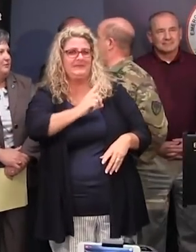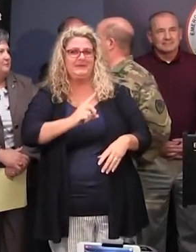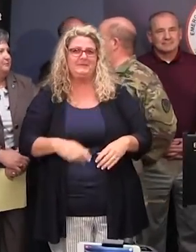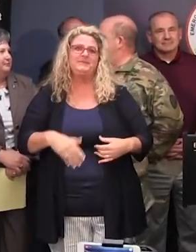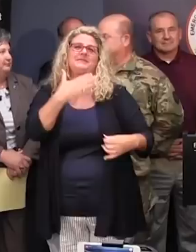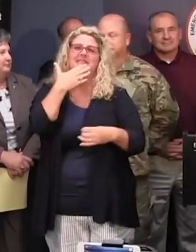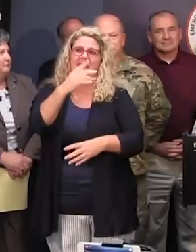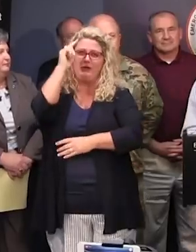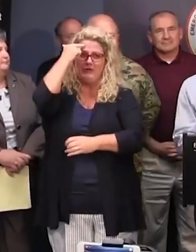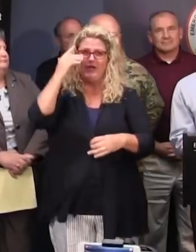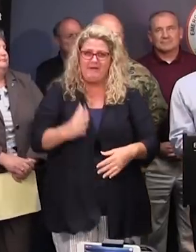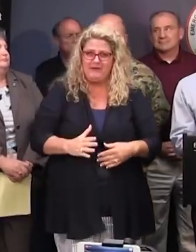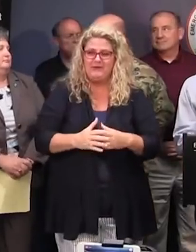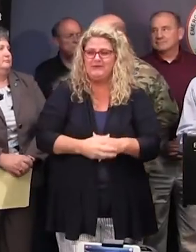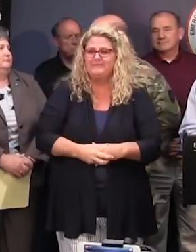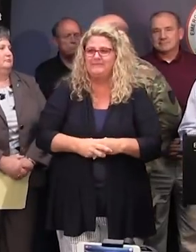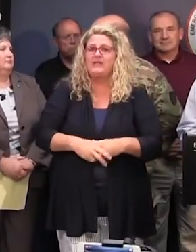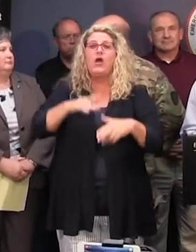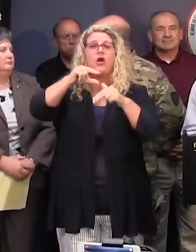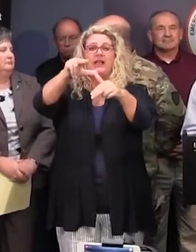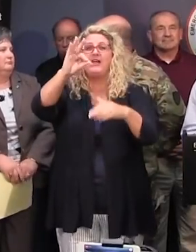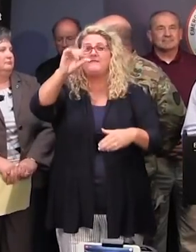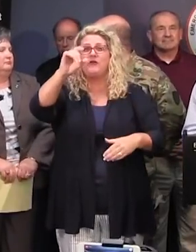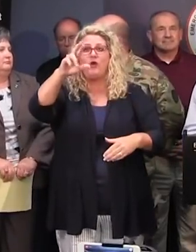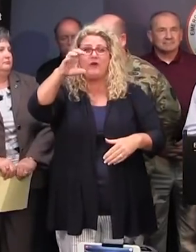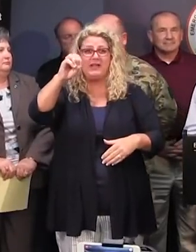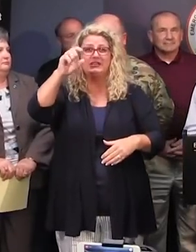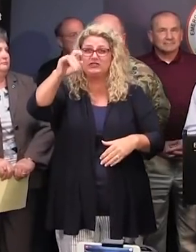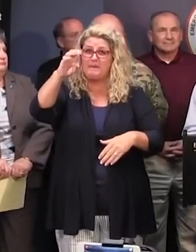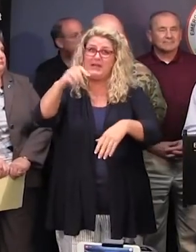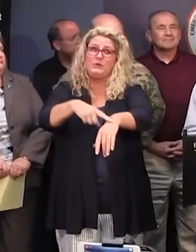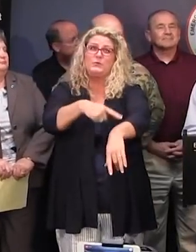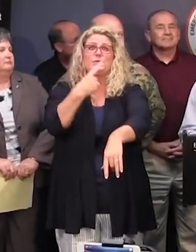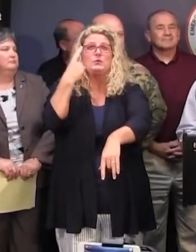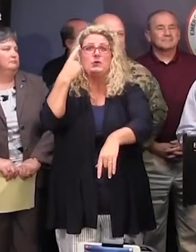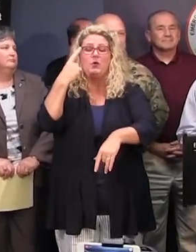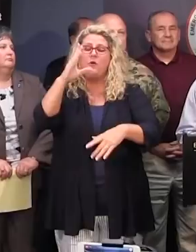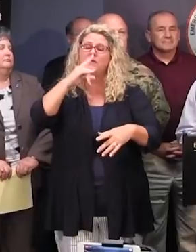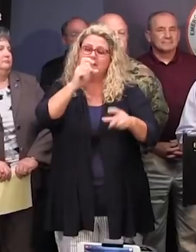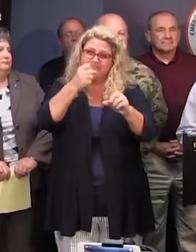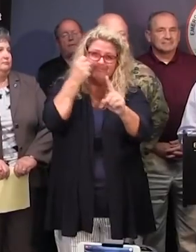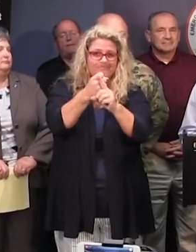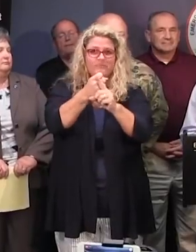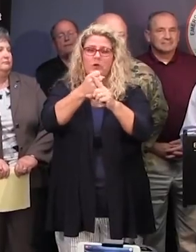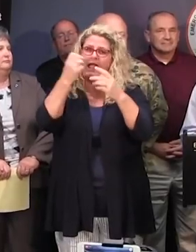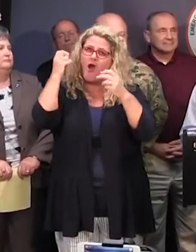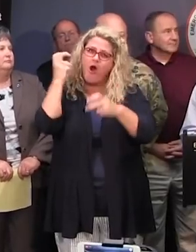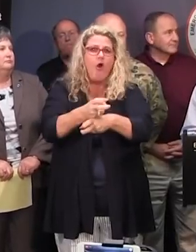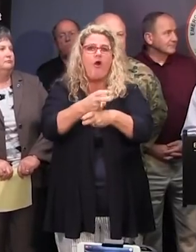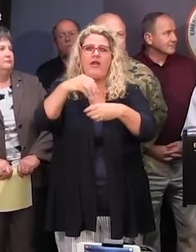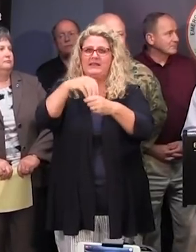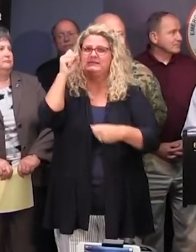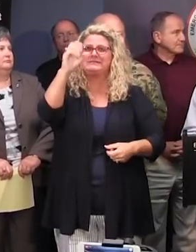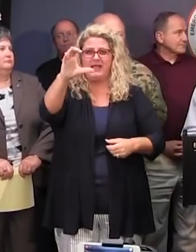Thank you, Governor. Good afternoon. Hurricane Florence is expected to be a long-duration, high-impact event for much of South Carolina, including